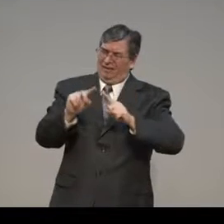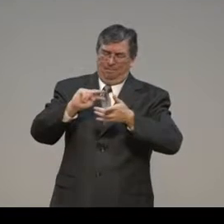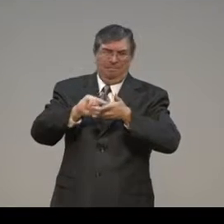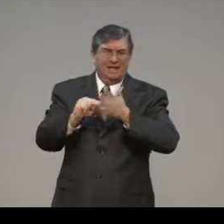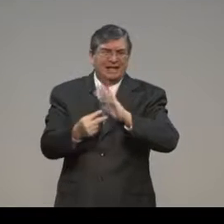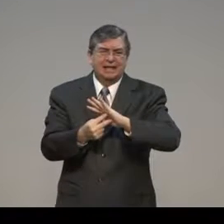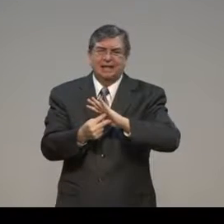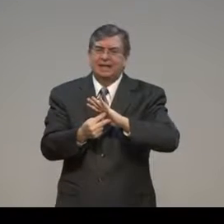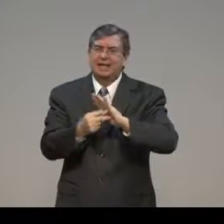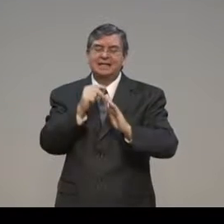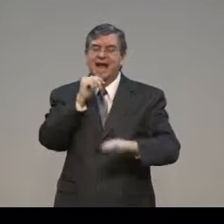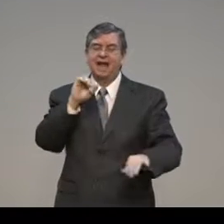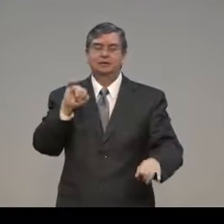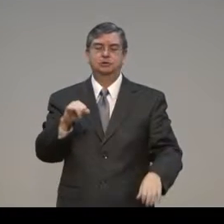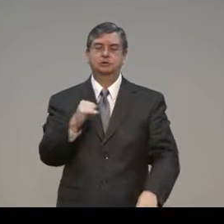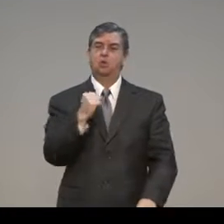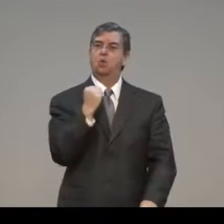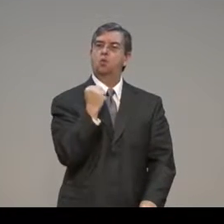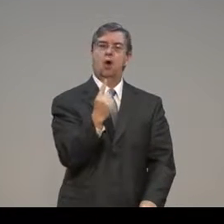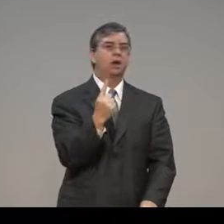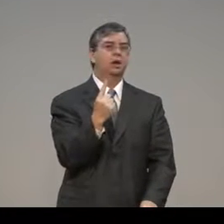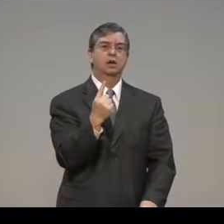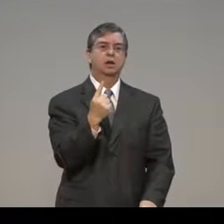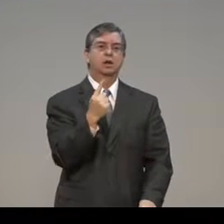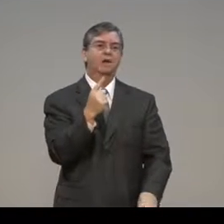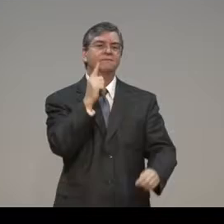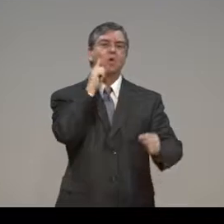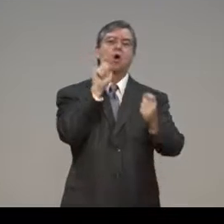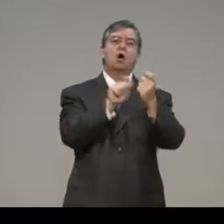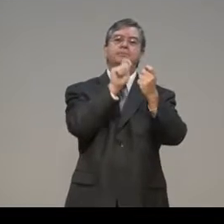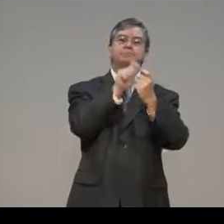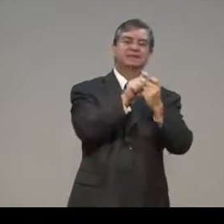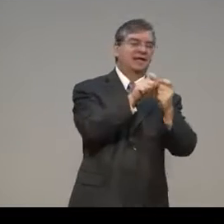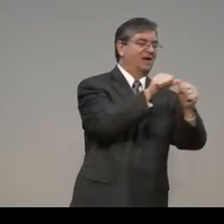The meaning is multiple.